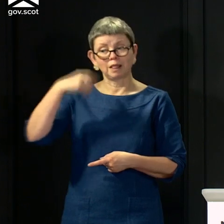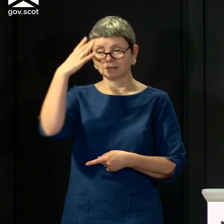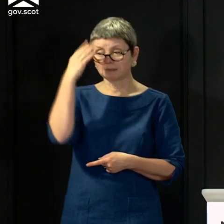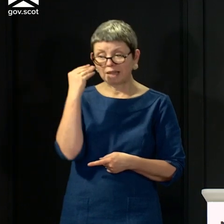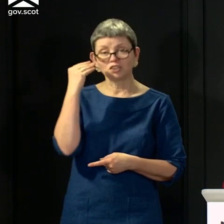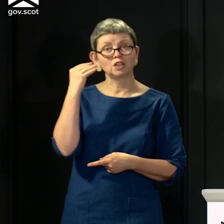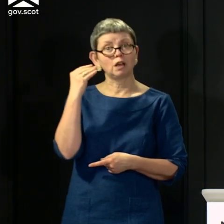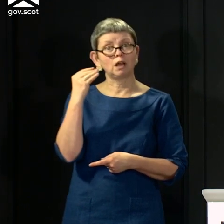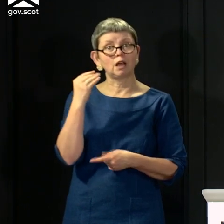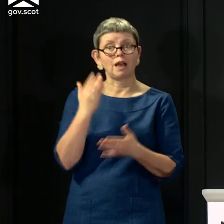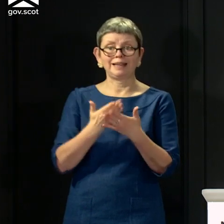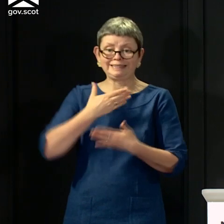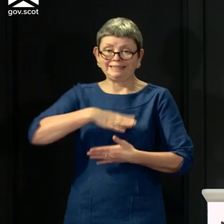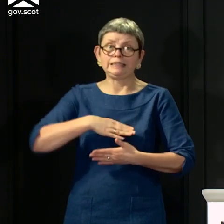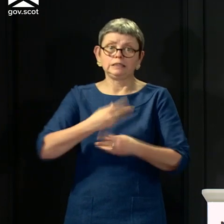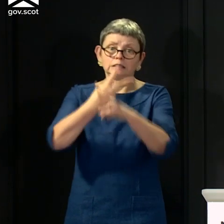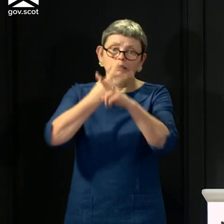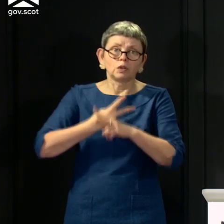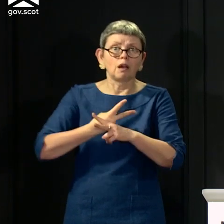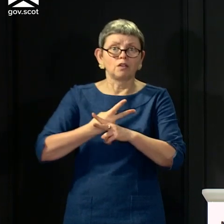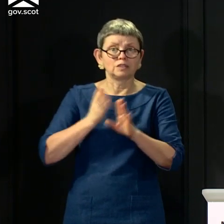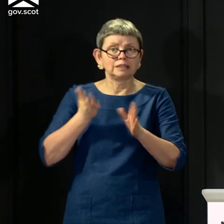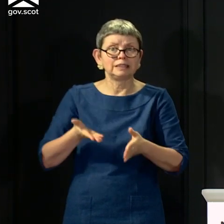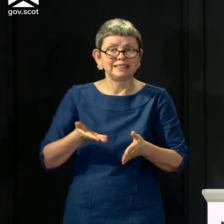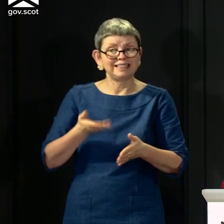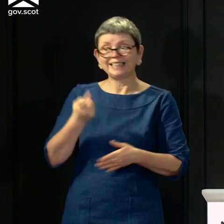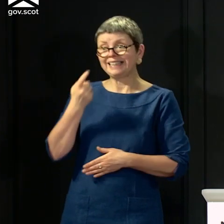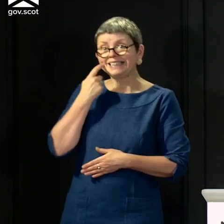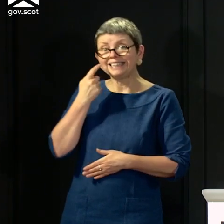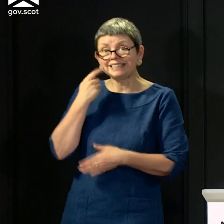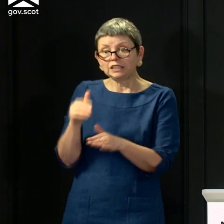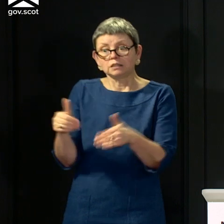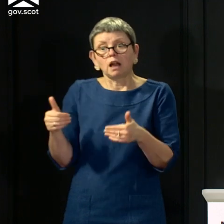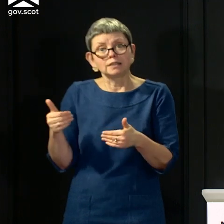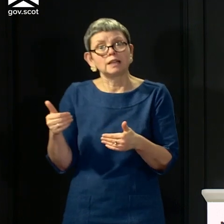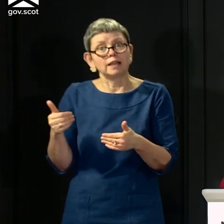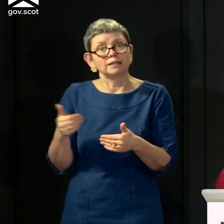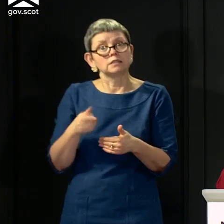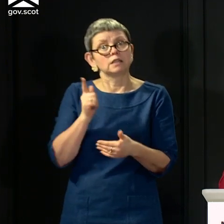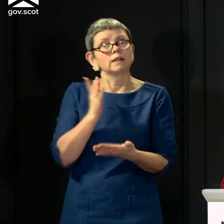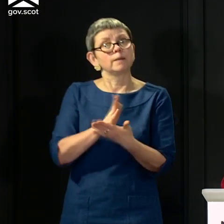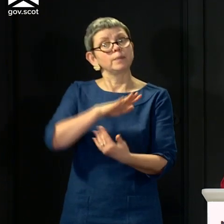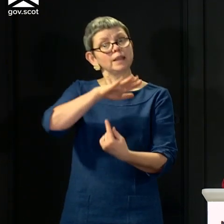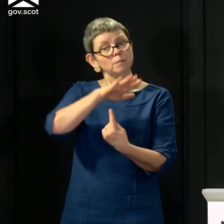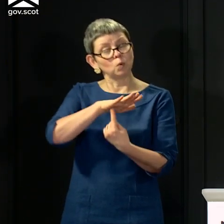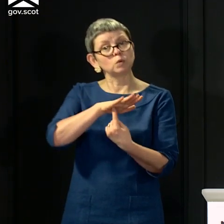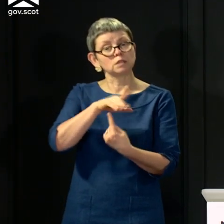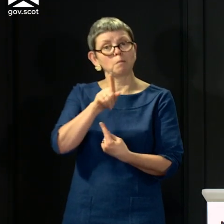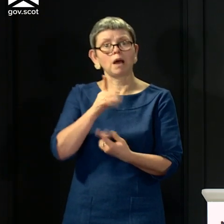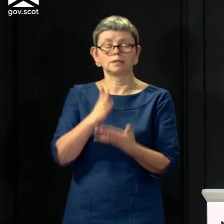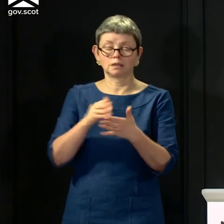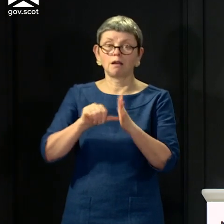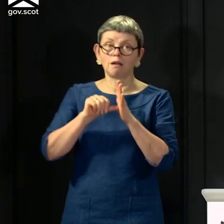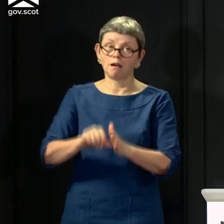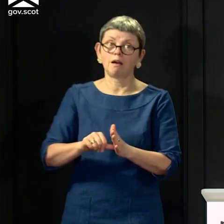high levels of need, these are not easy things to do, but they are essential things to do. But it is why this is such a